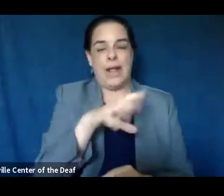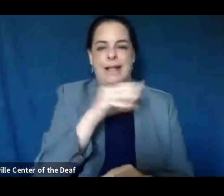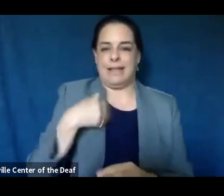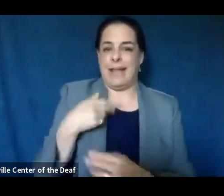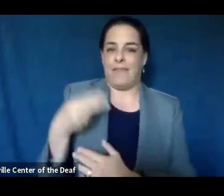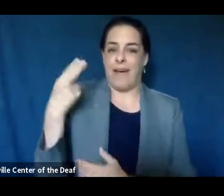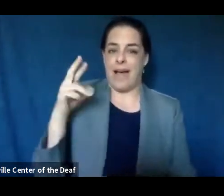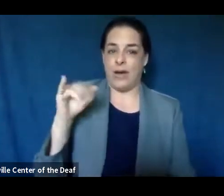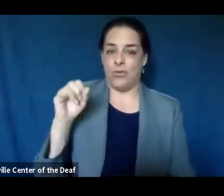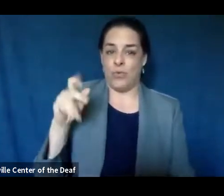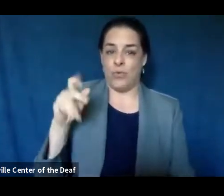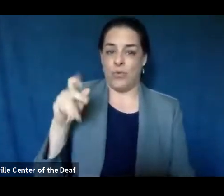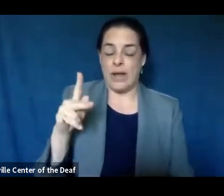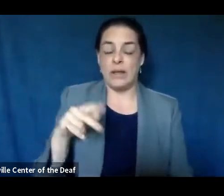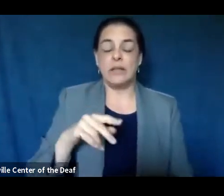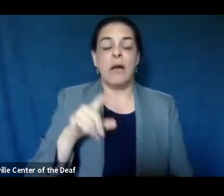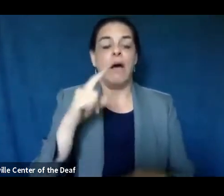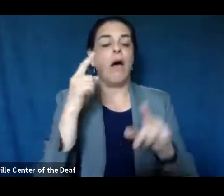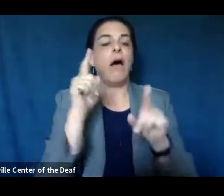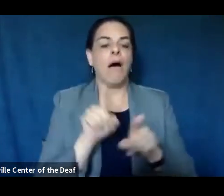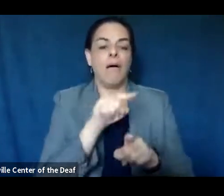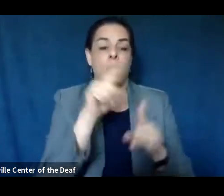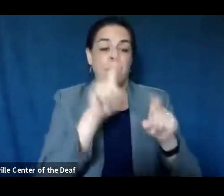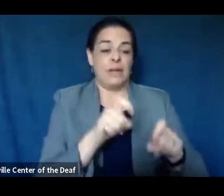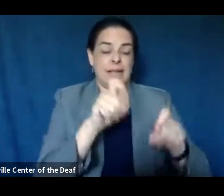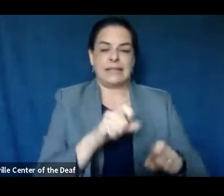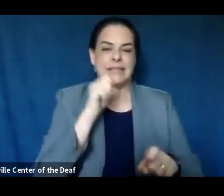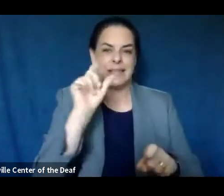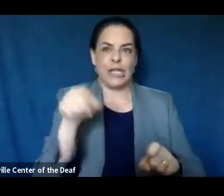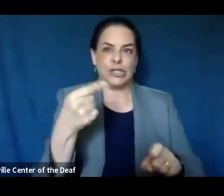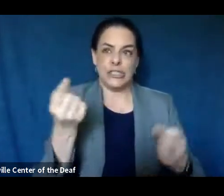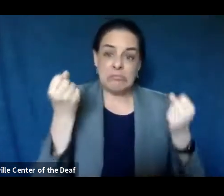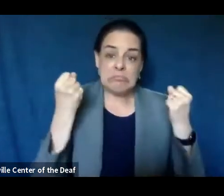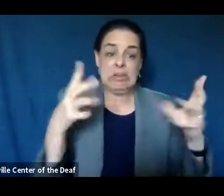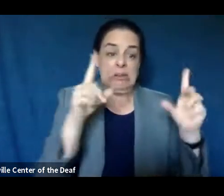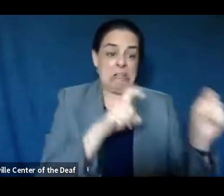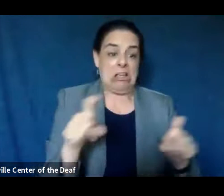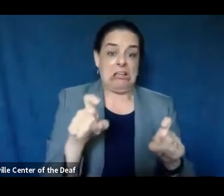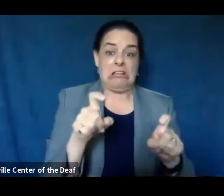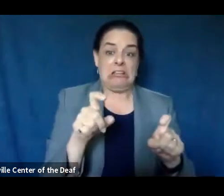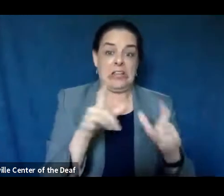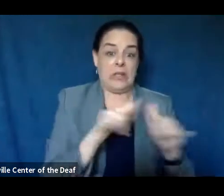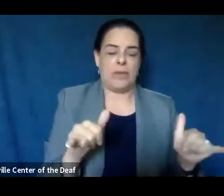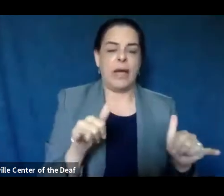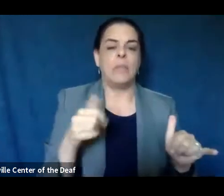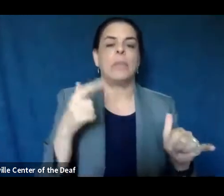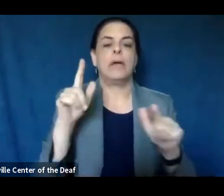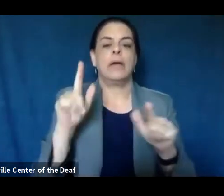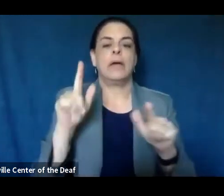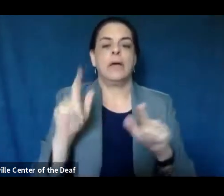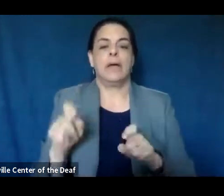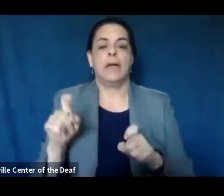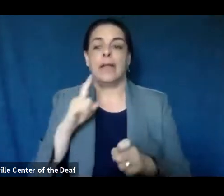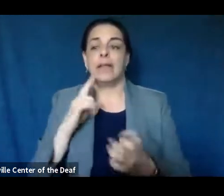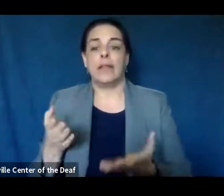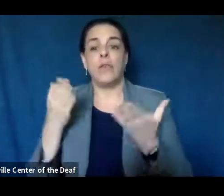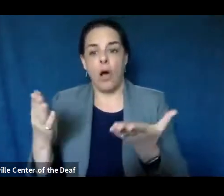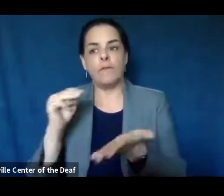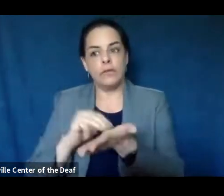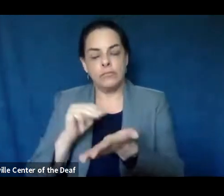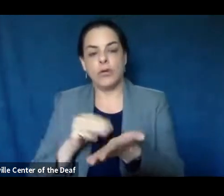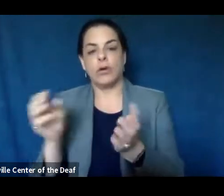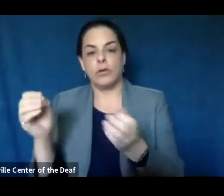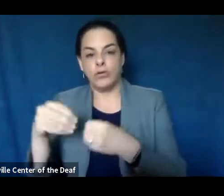also much larger than just public health and mass testing events. Testing continues to be available at office doctor's offices,